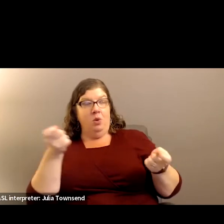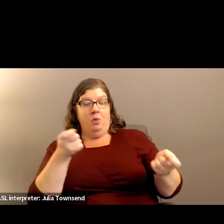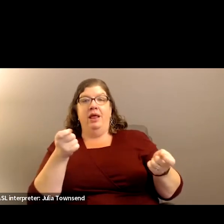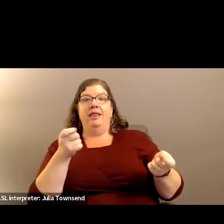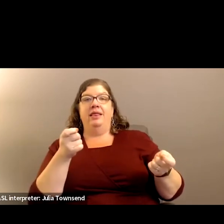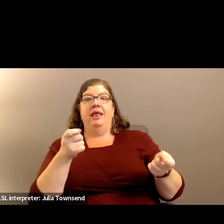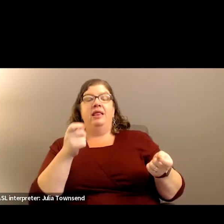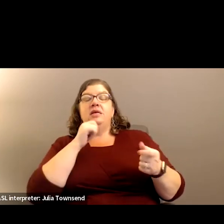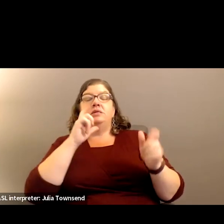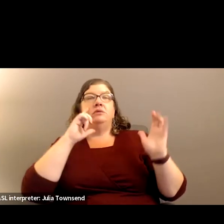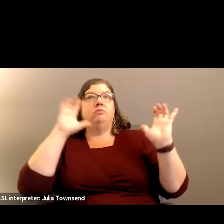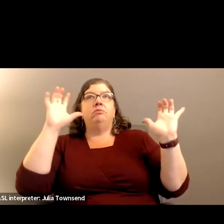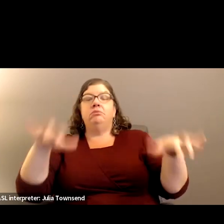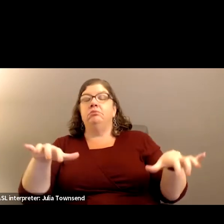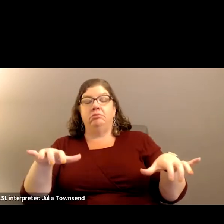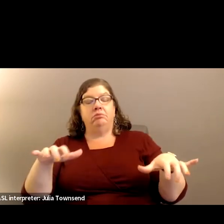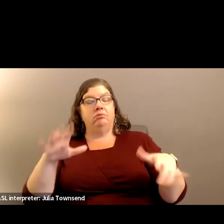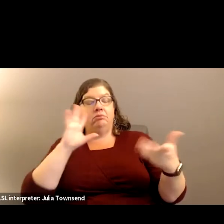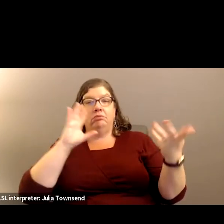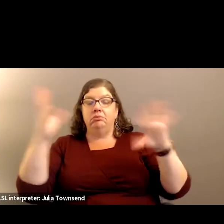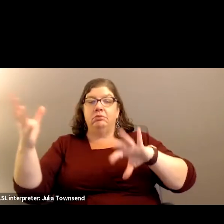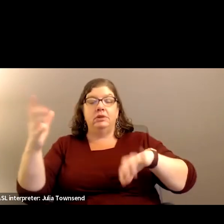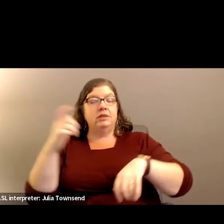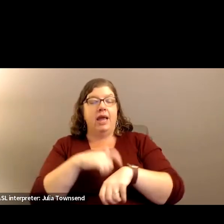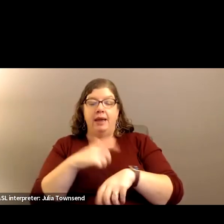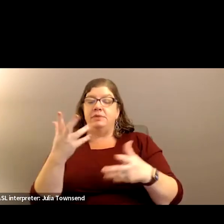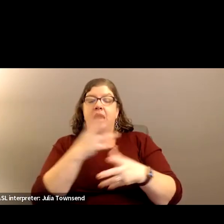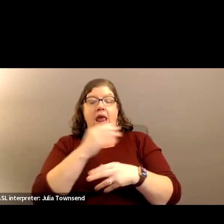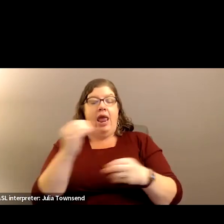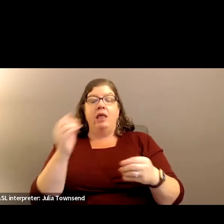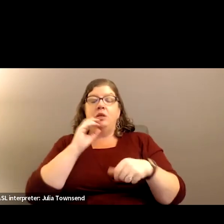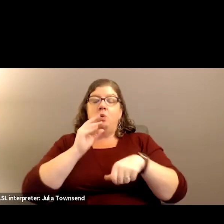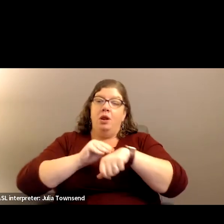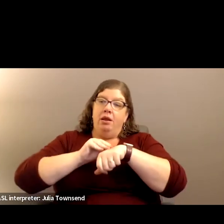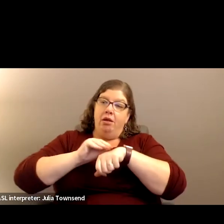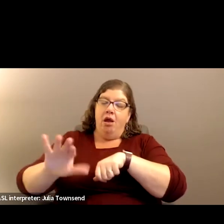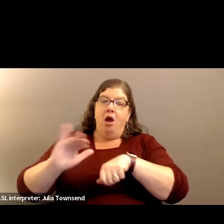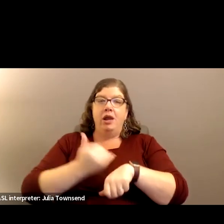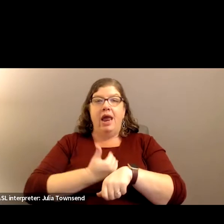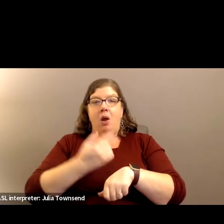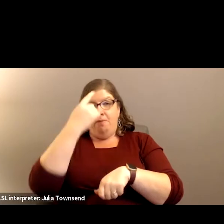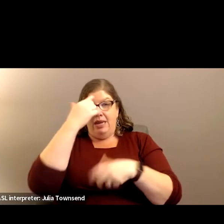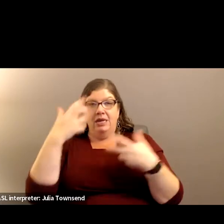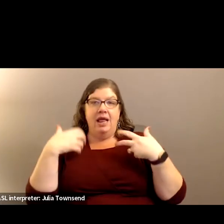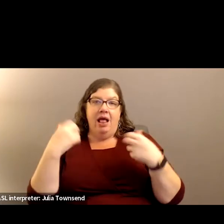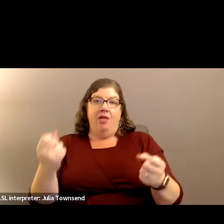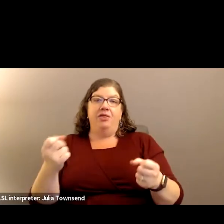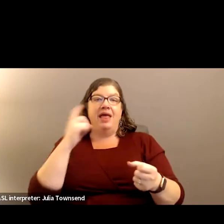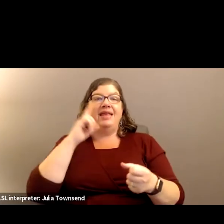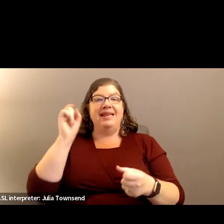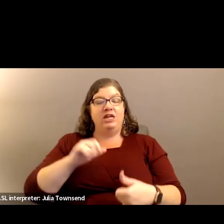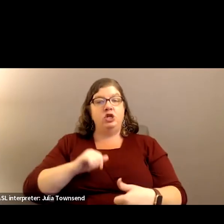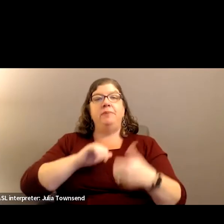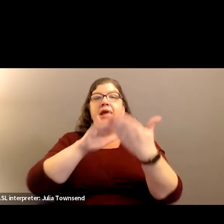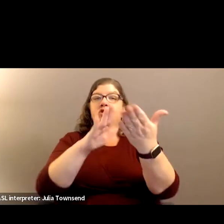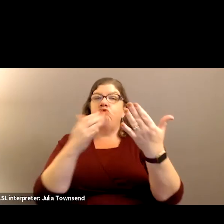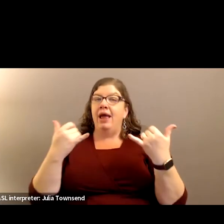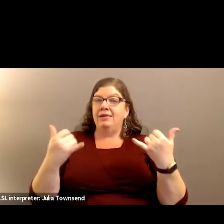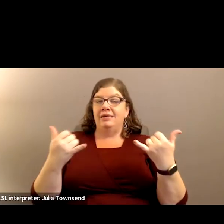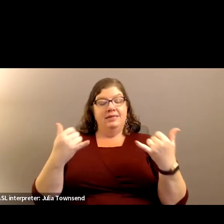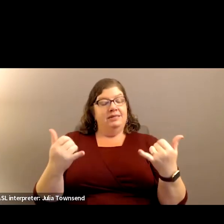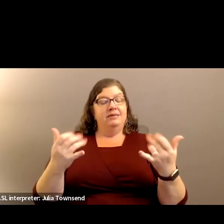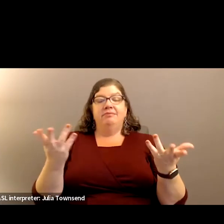unprecedented times. And the toll that is taken on our mental health, I think it needs to be addressed. And